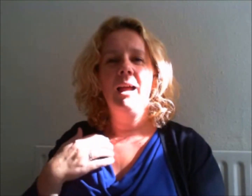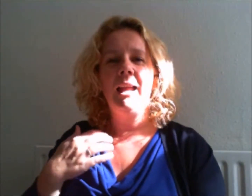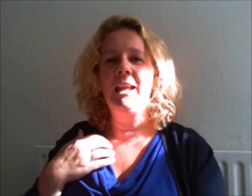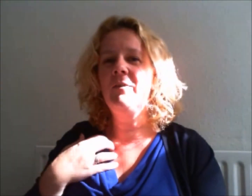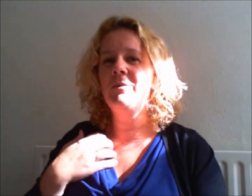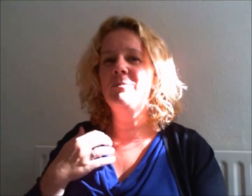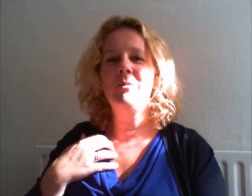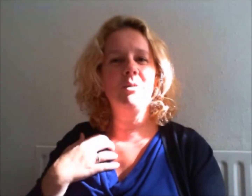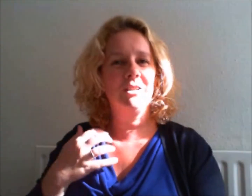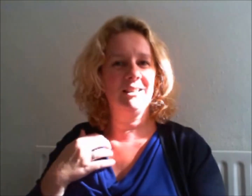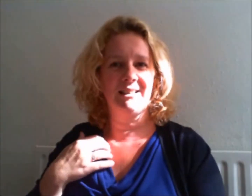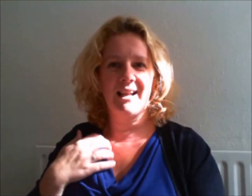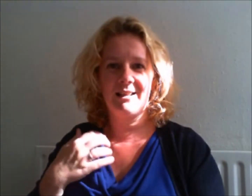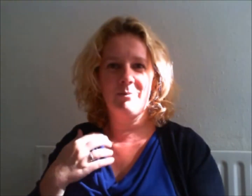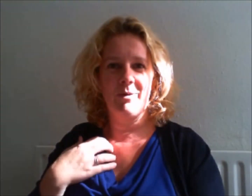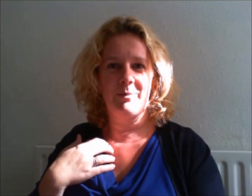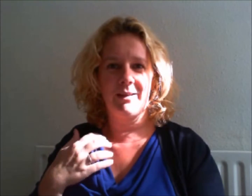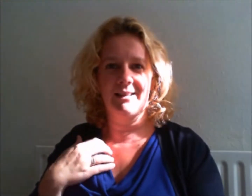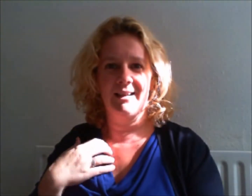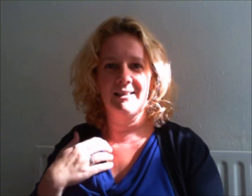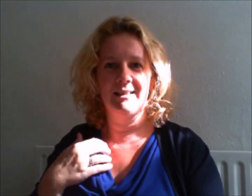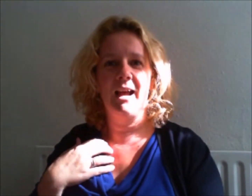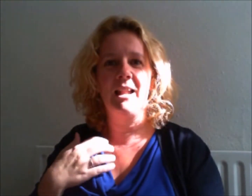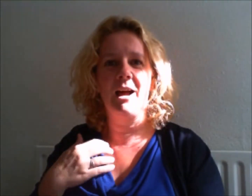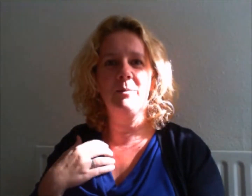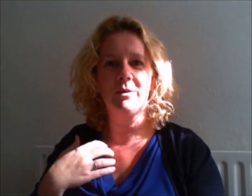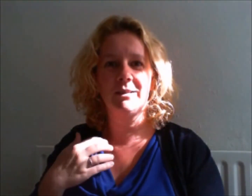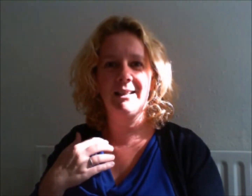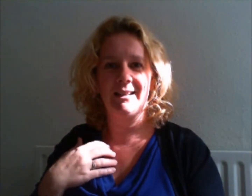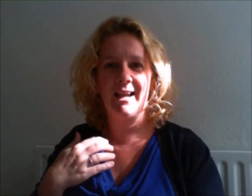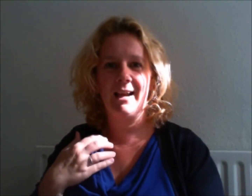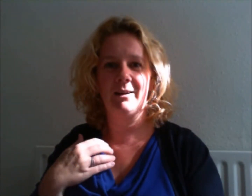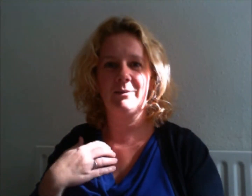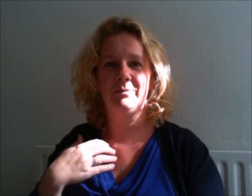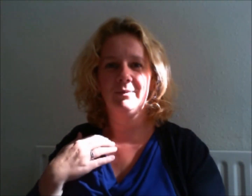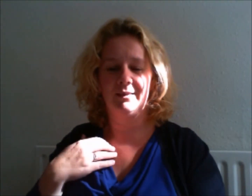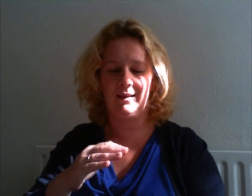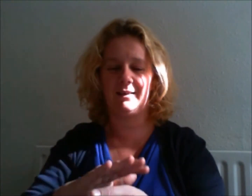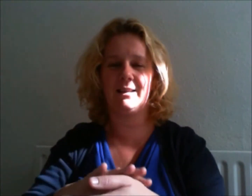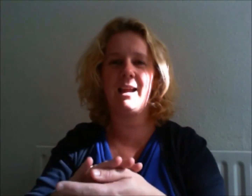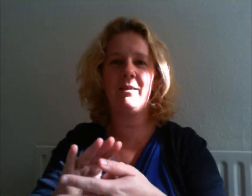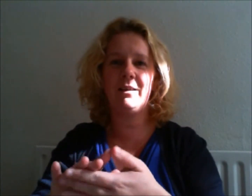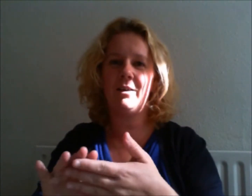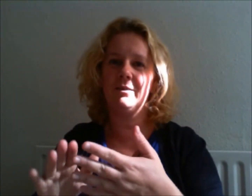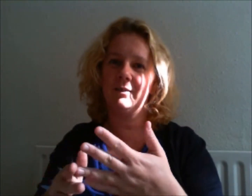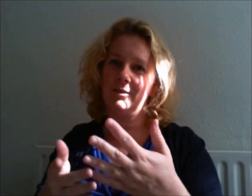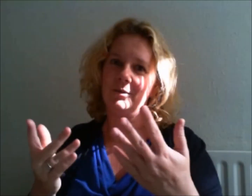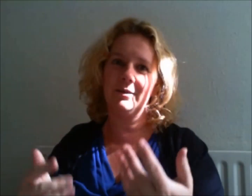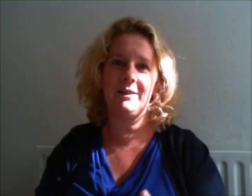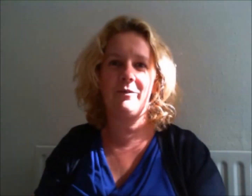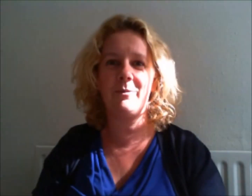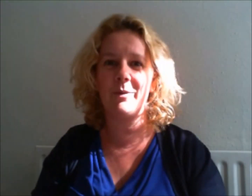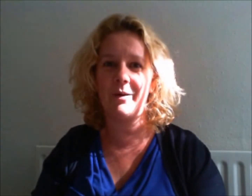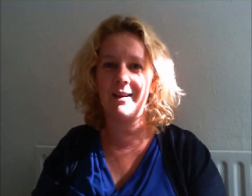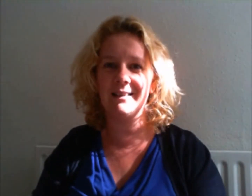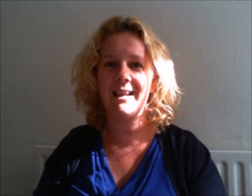Even more success in my business and I want it now. And then just carry on through all the different points